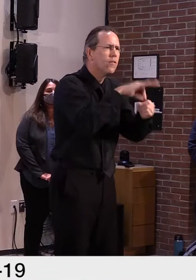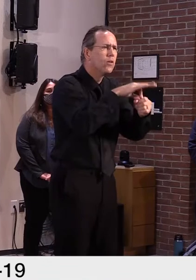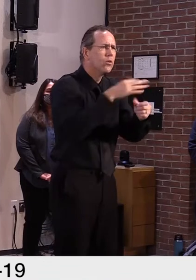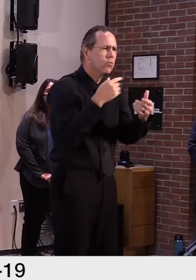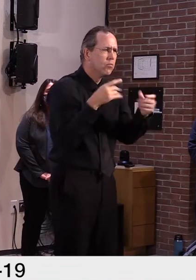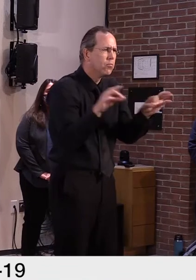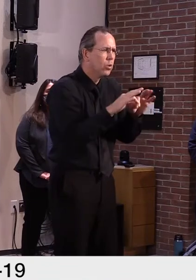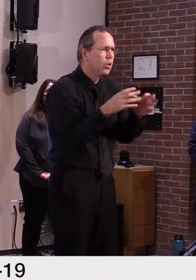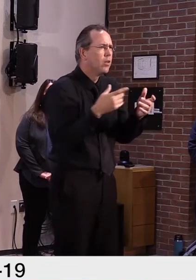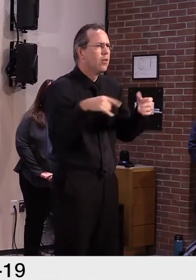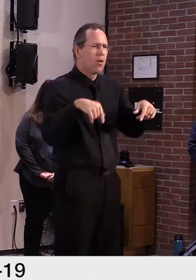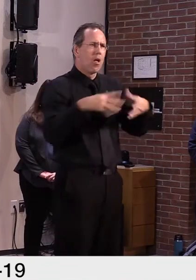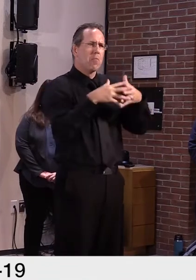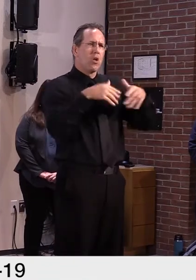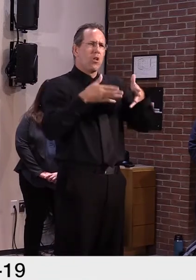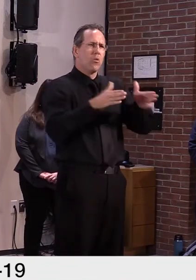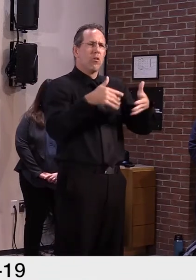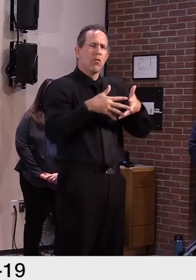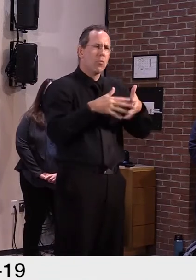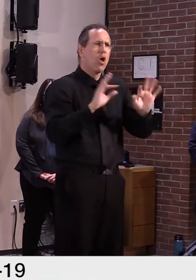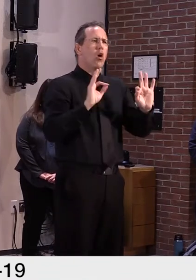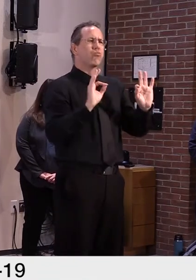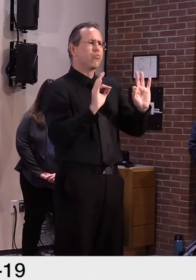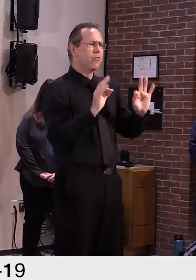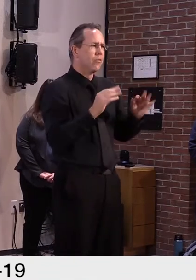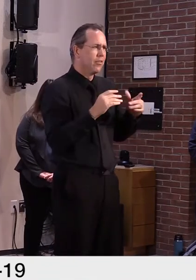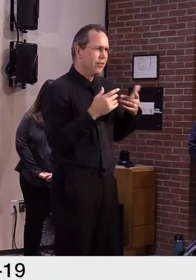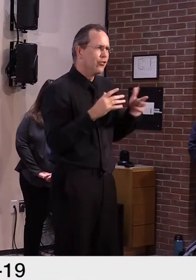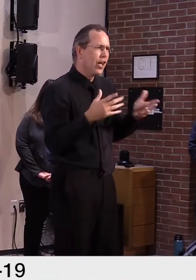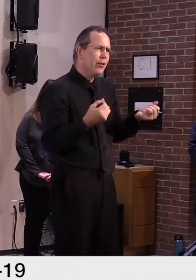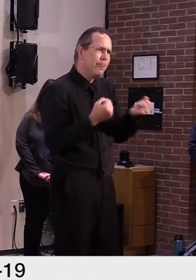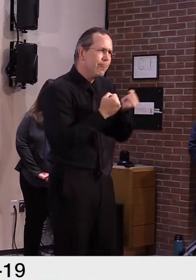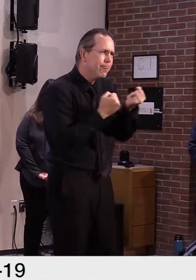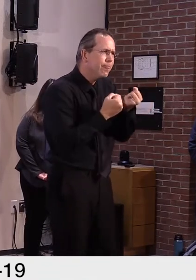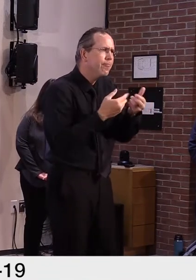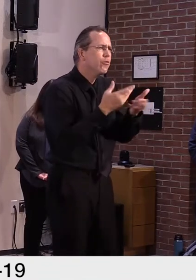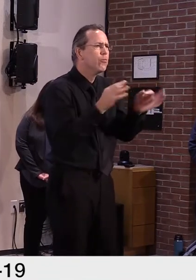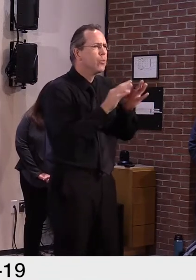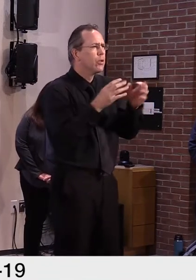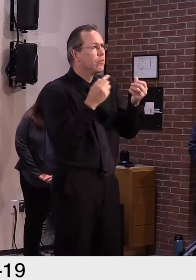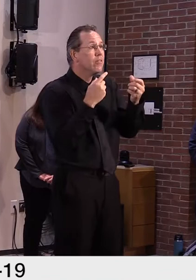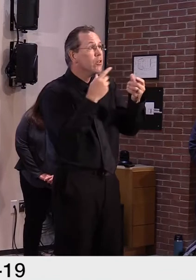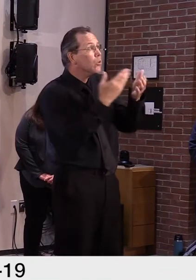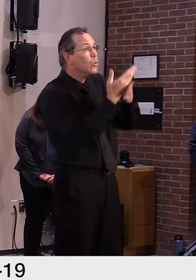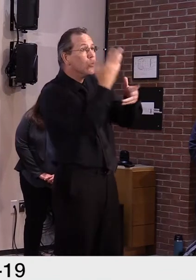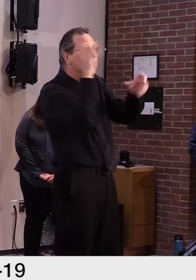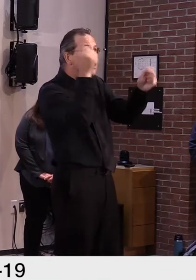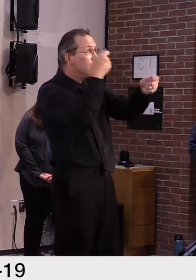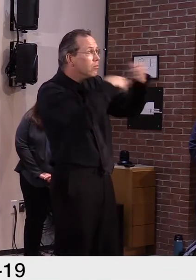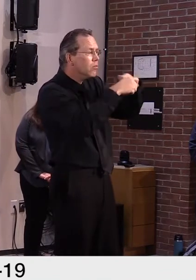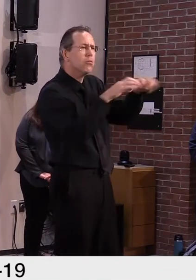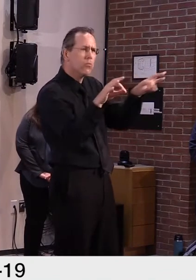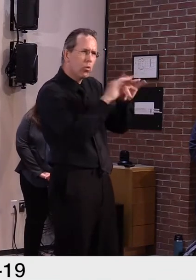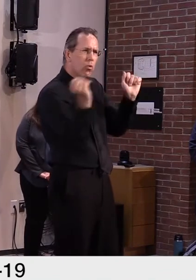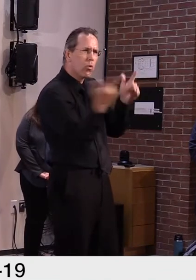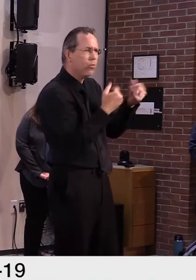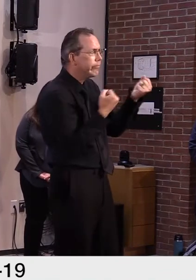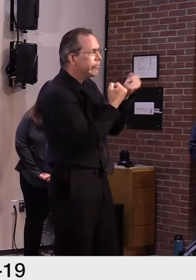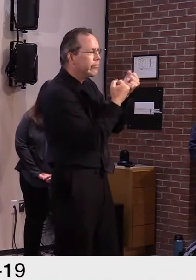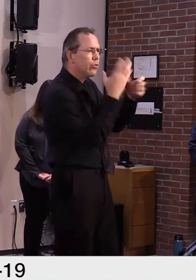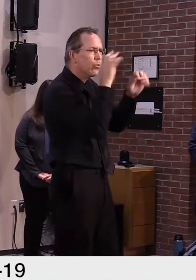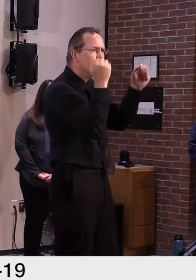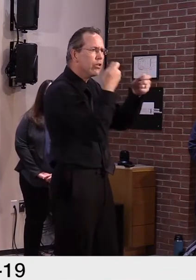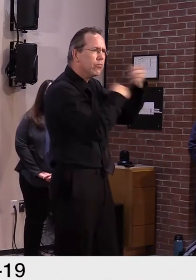President in order to support all of us. So this has been our tradition, and we should continue to do that.